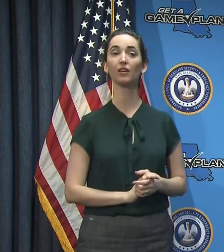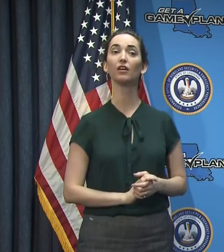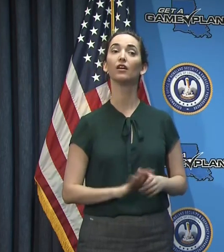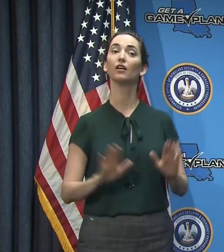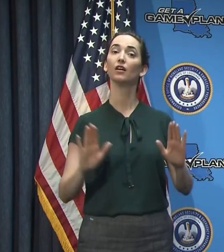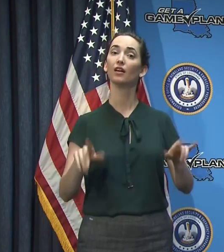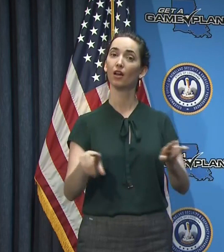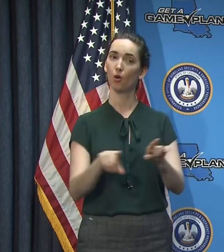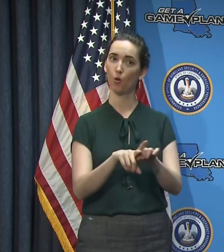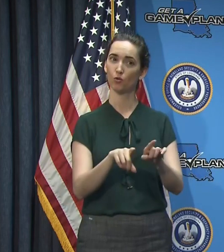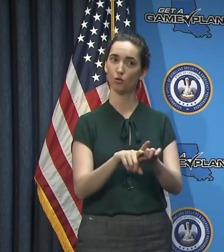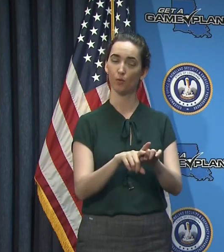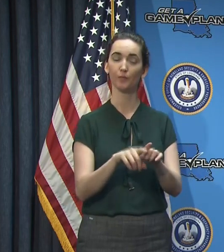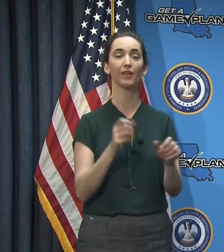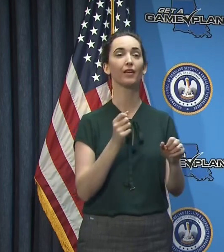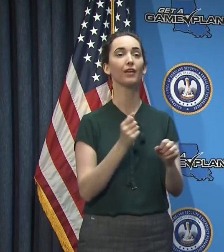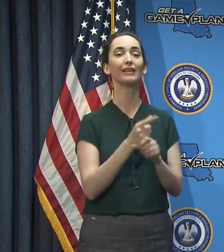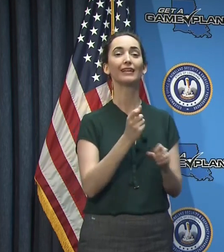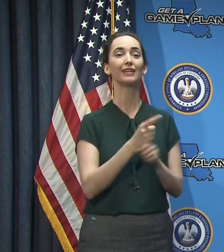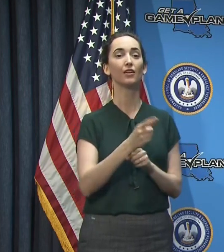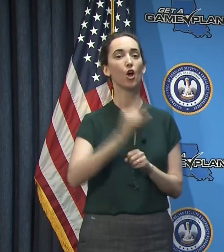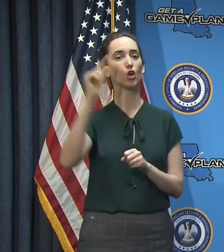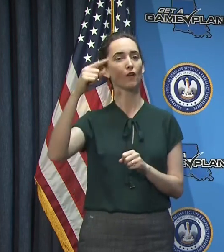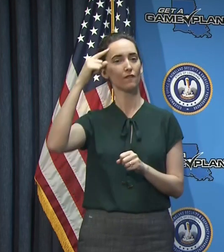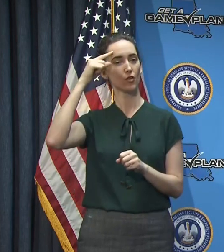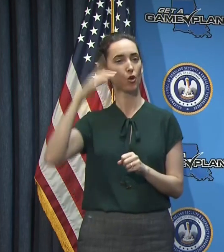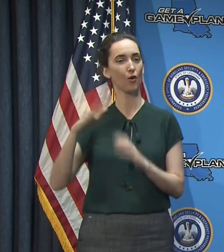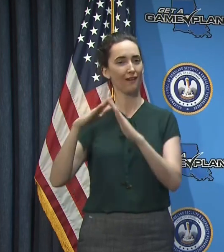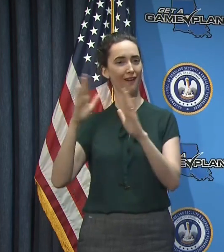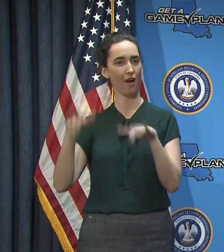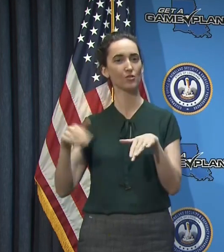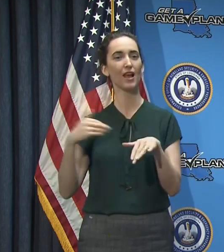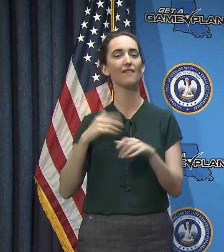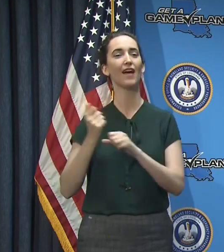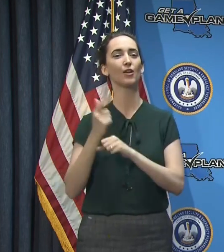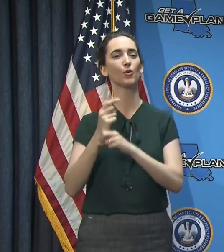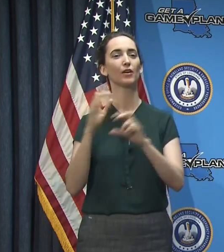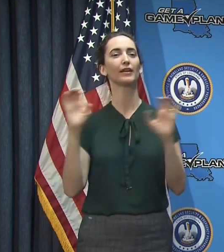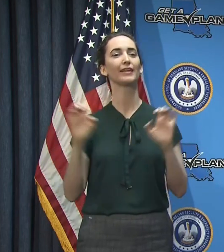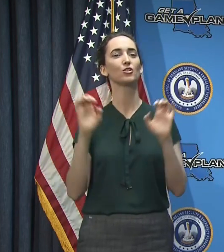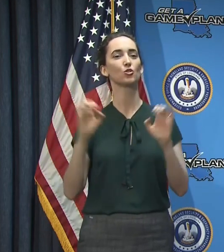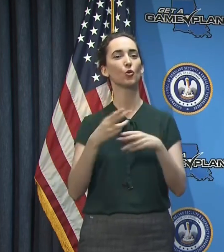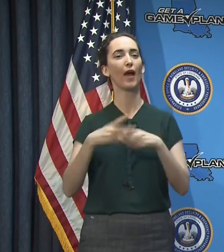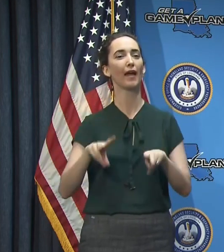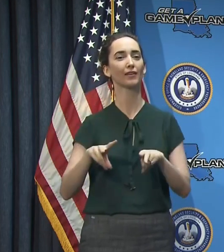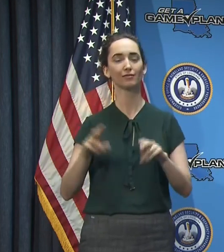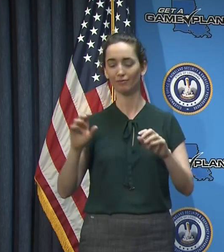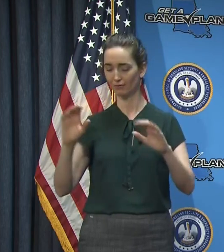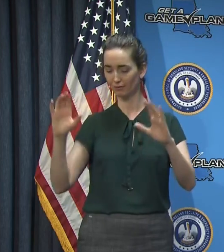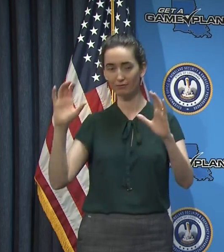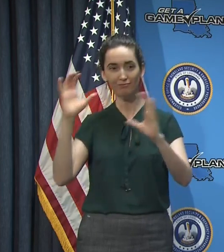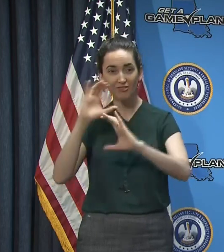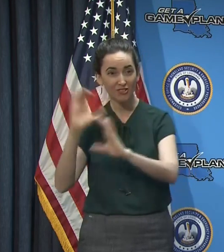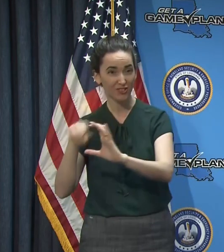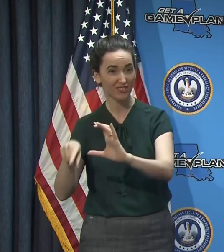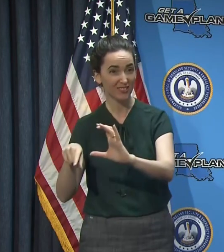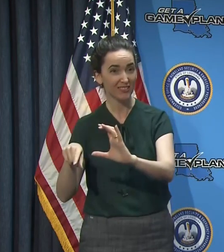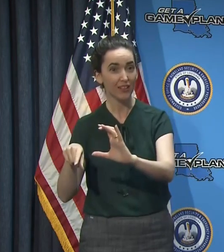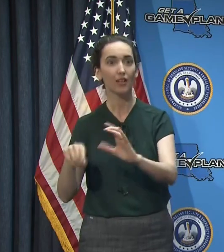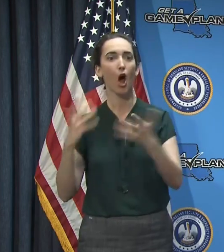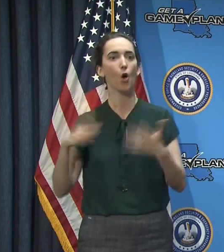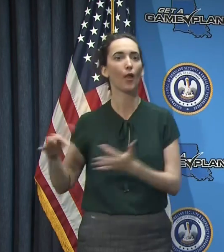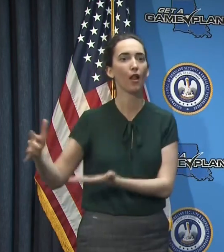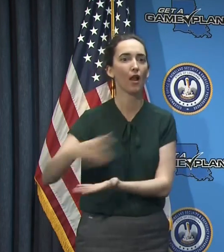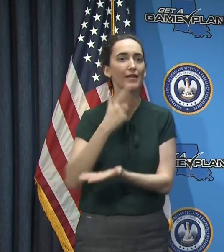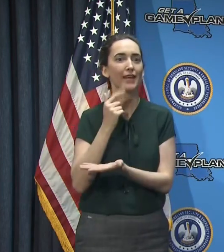annual Easter egg hunt at the Governor's Mansion this year, we had already gotten all of the candy necessary to have that,